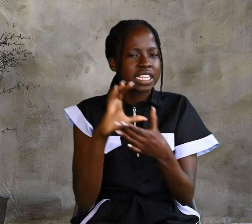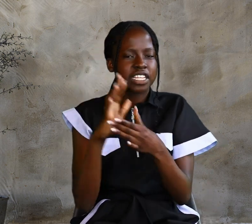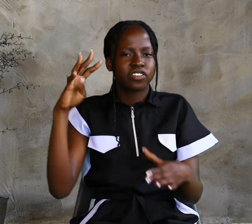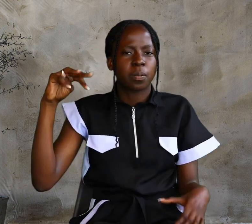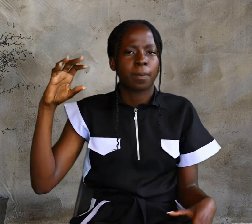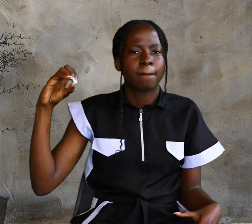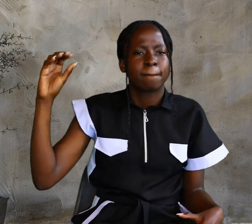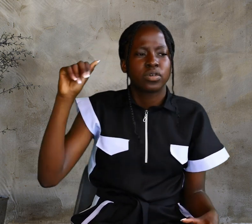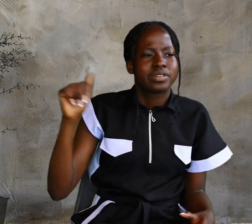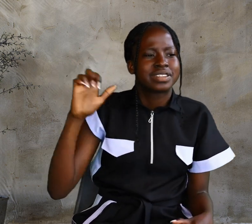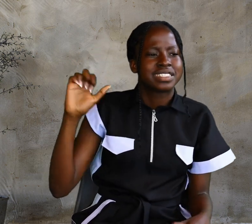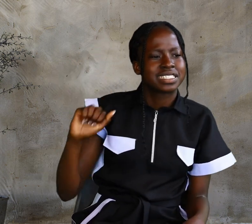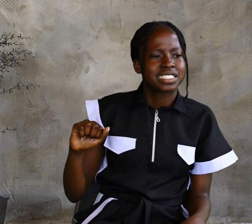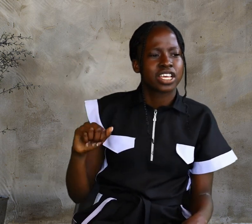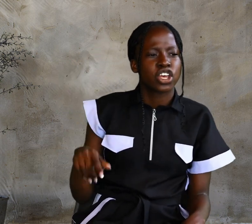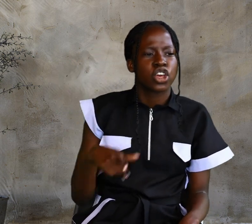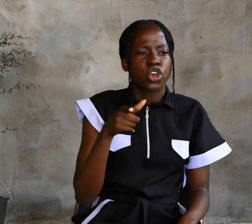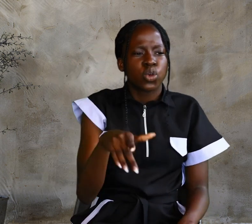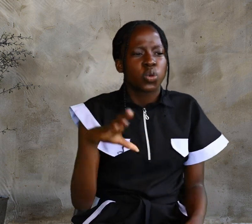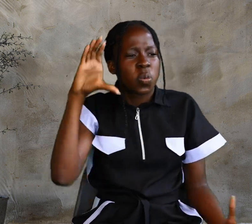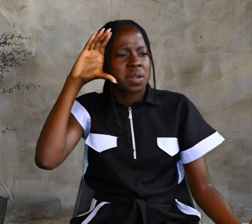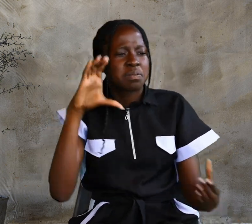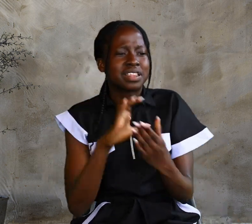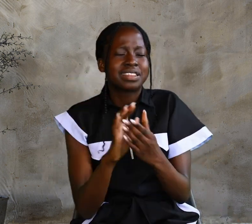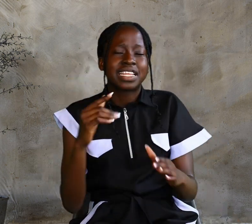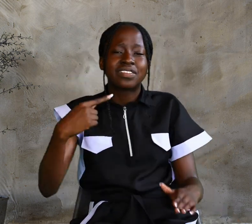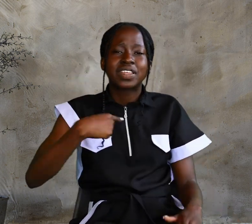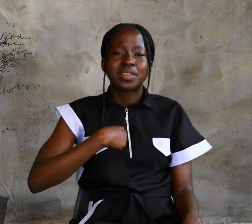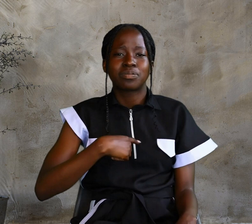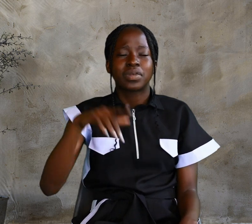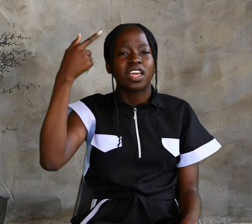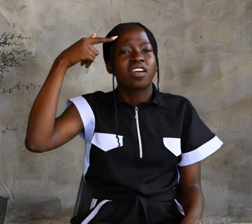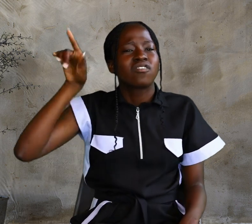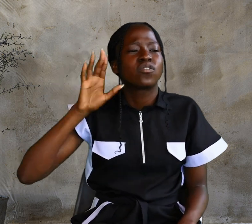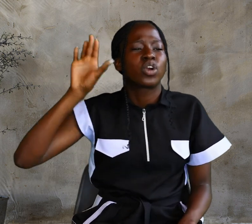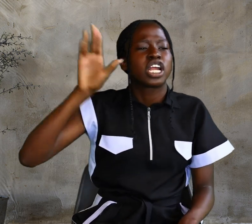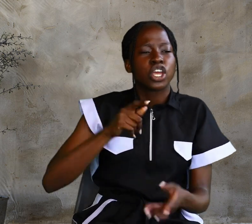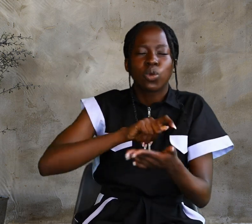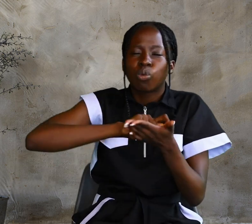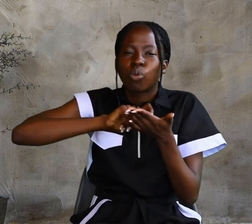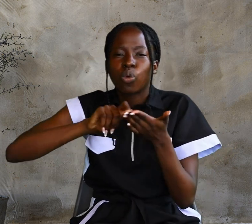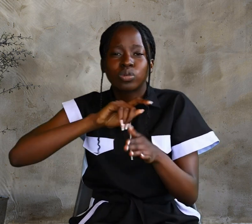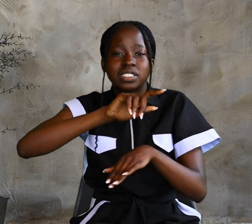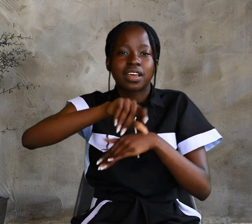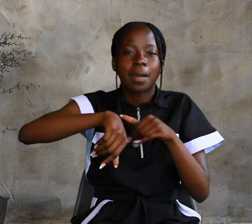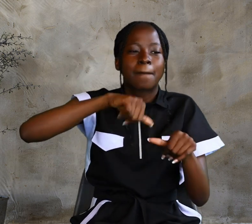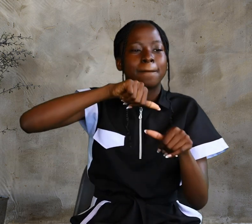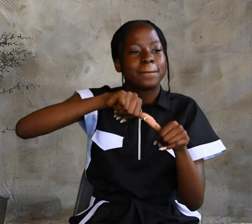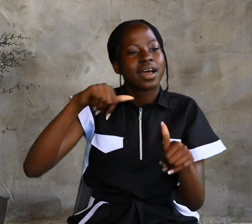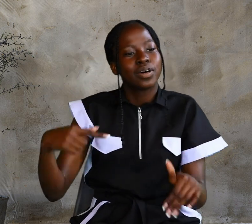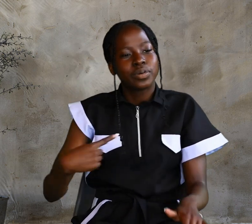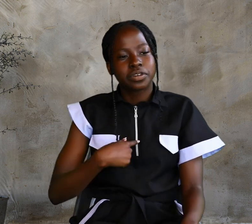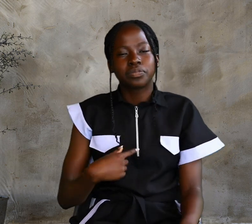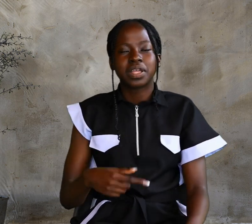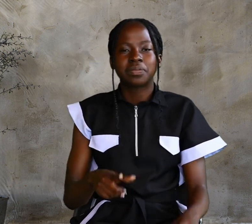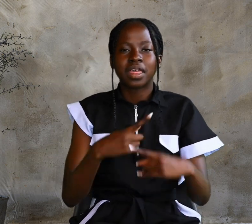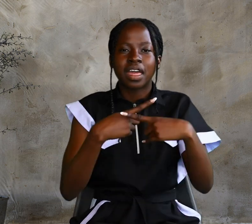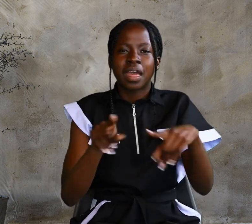If you believed Moses, you would believe me, for he wrote about